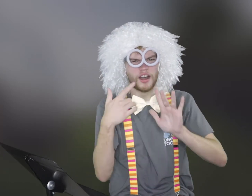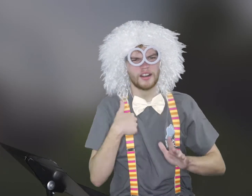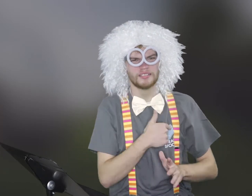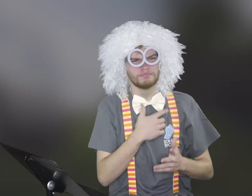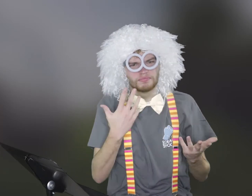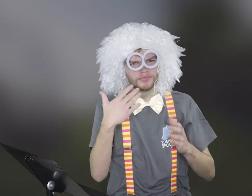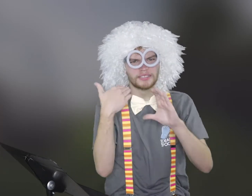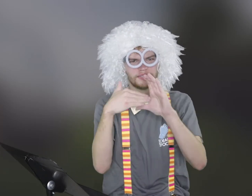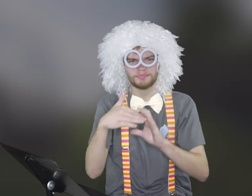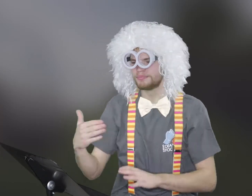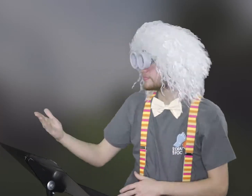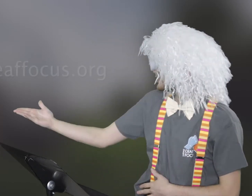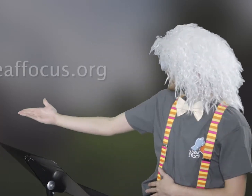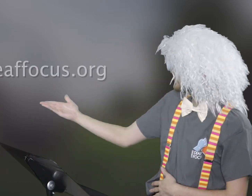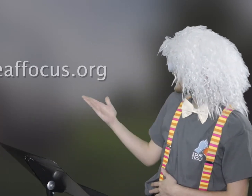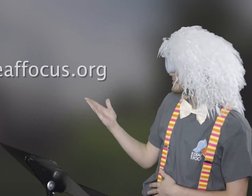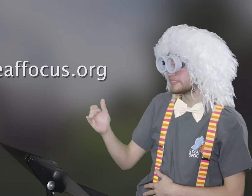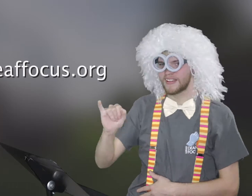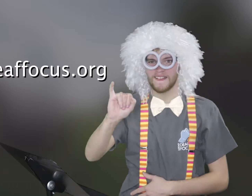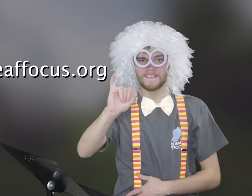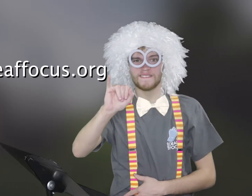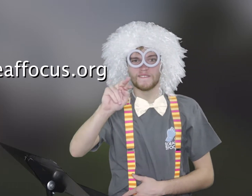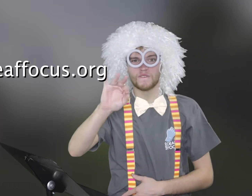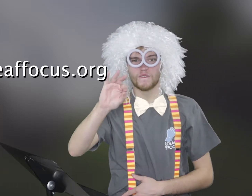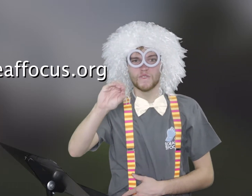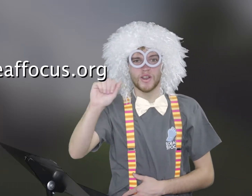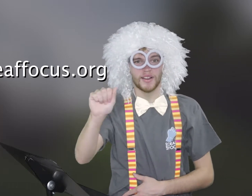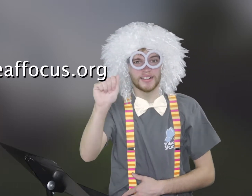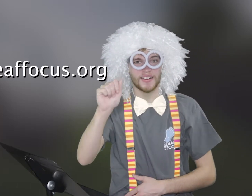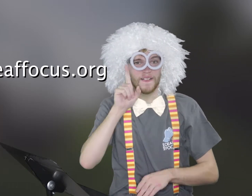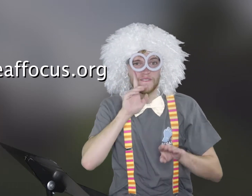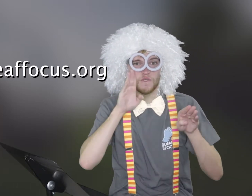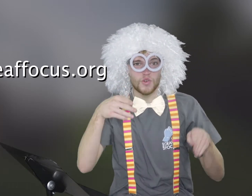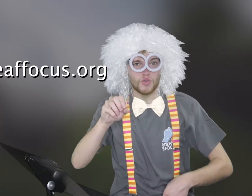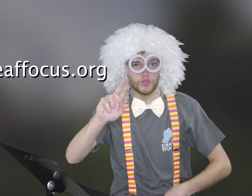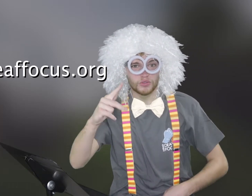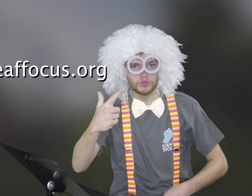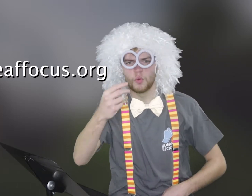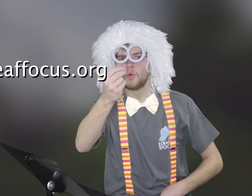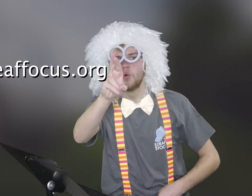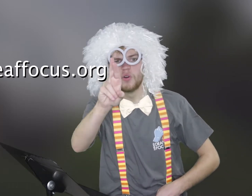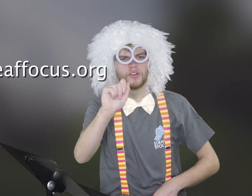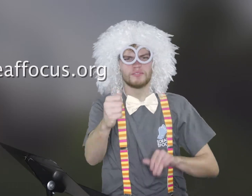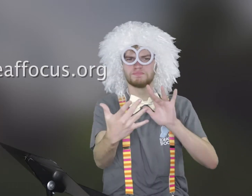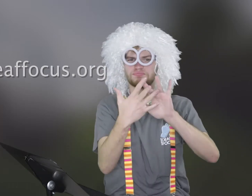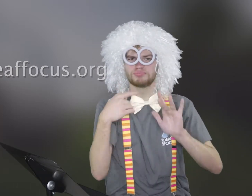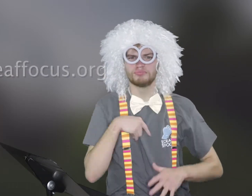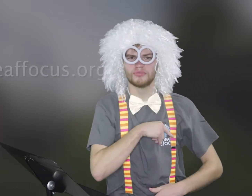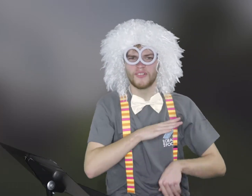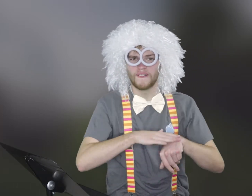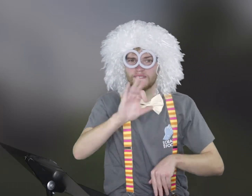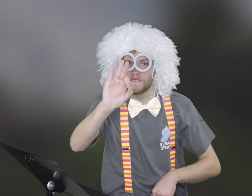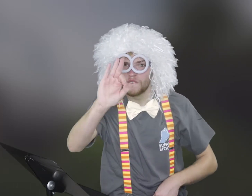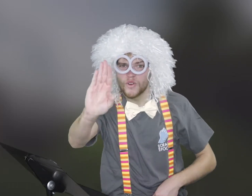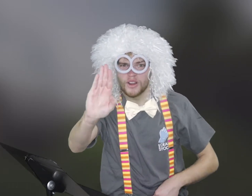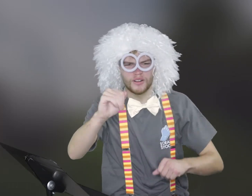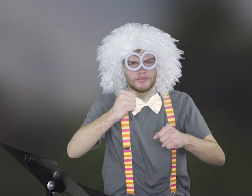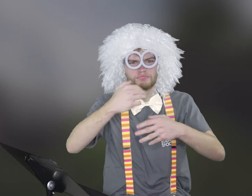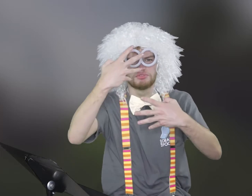And for more information, can always contact us at info at Deaf Focus dot org or contact us